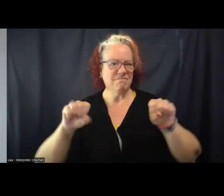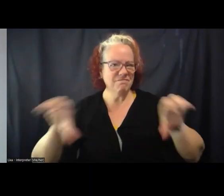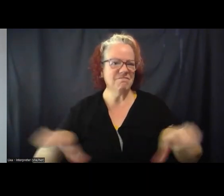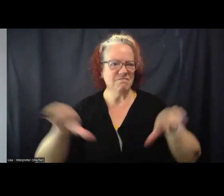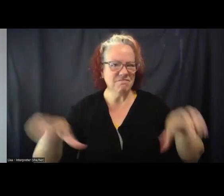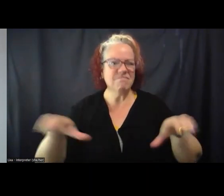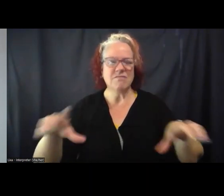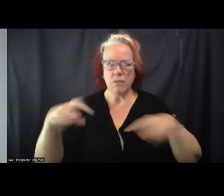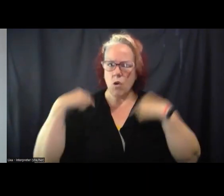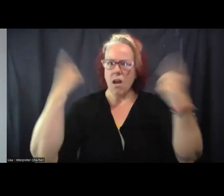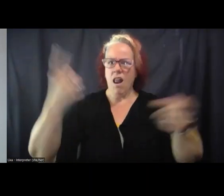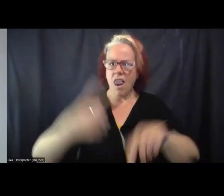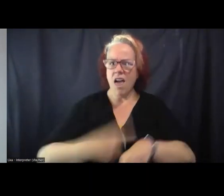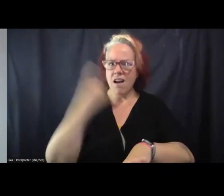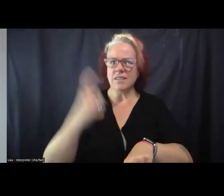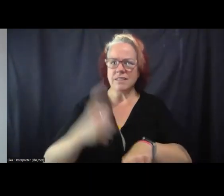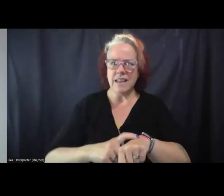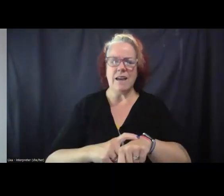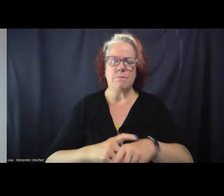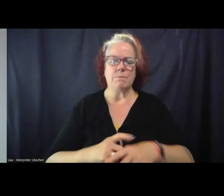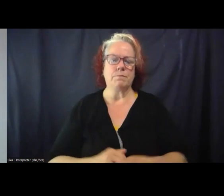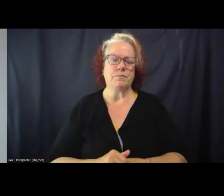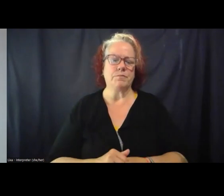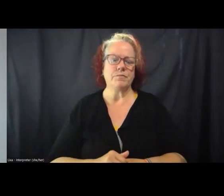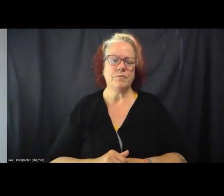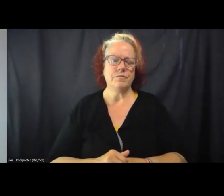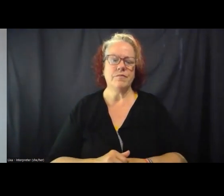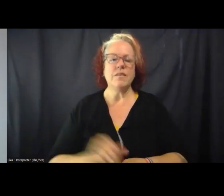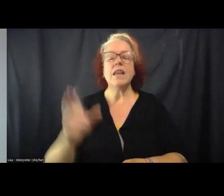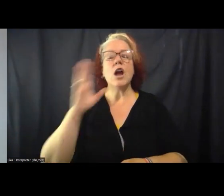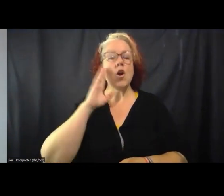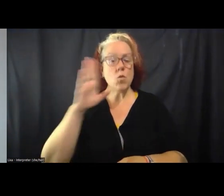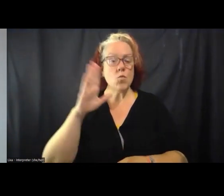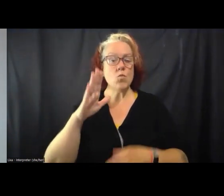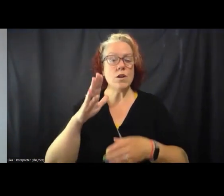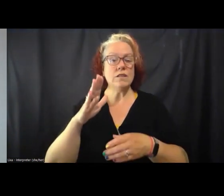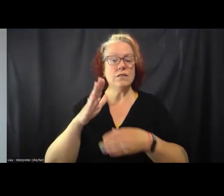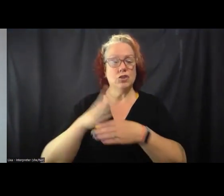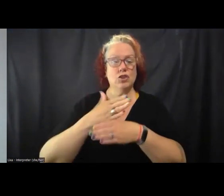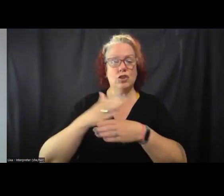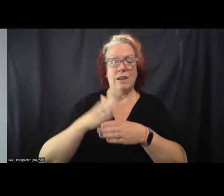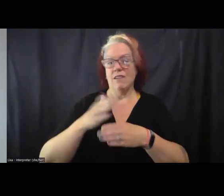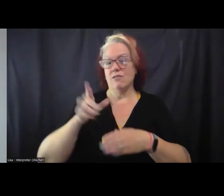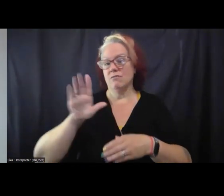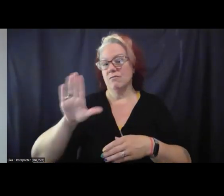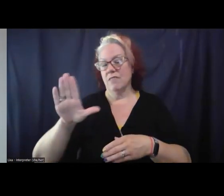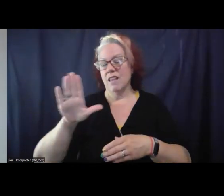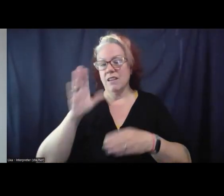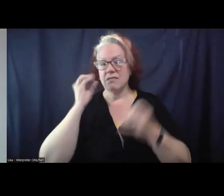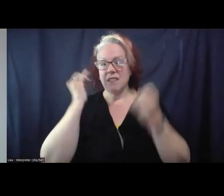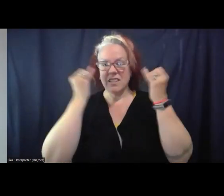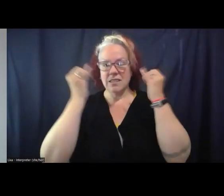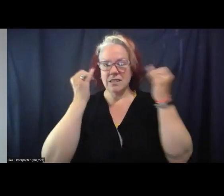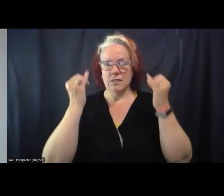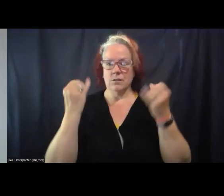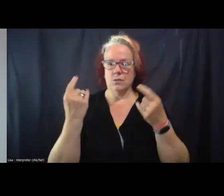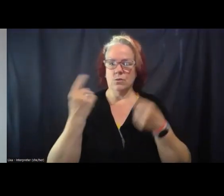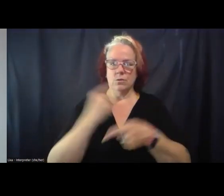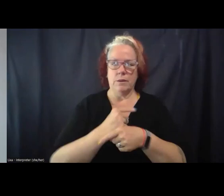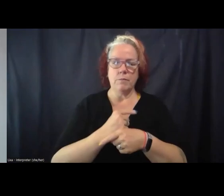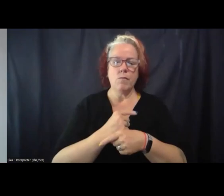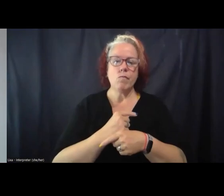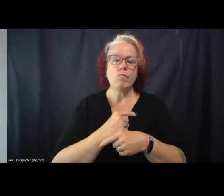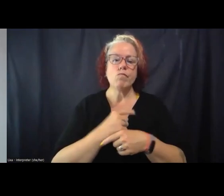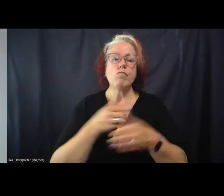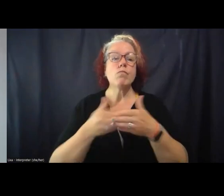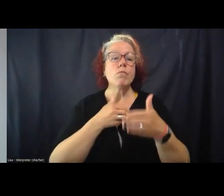long time, and they're going to share their insights with us today. And before I go